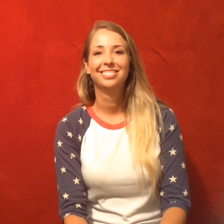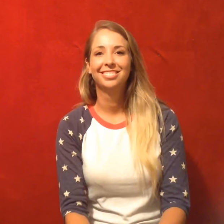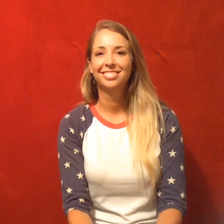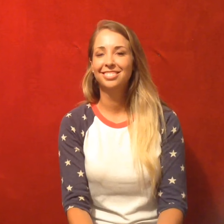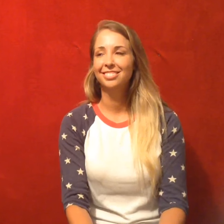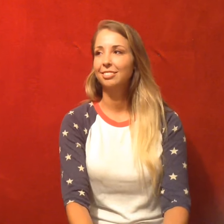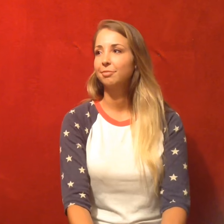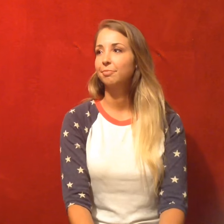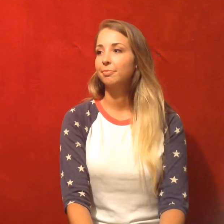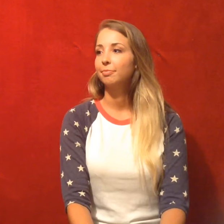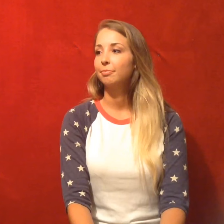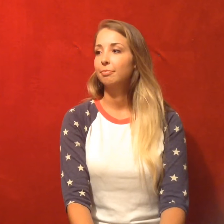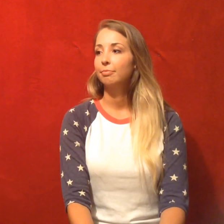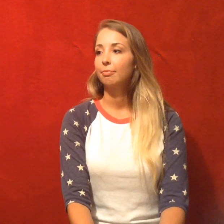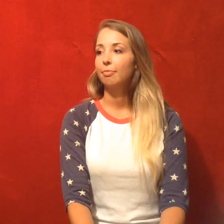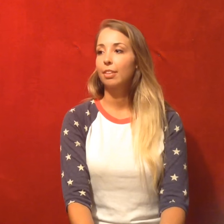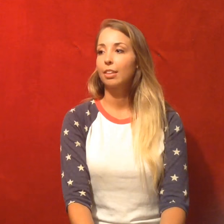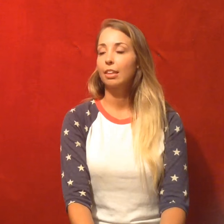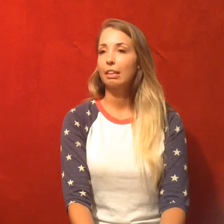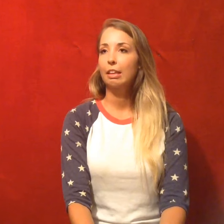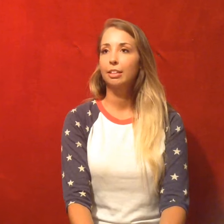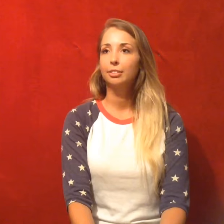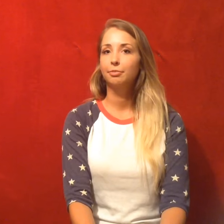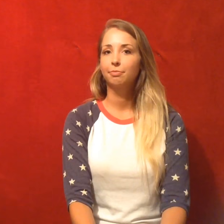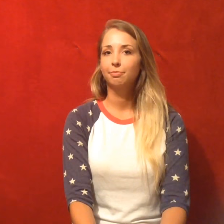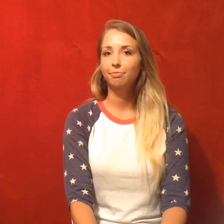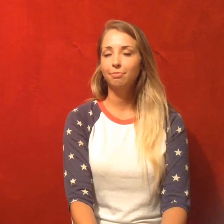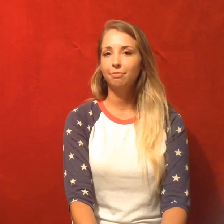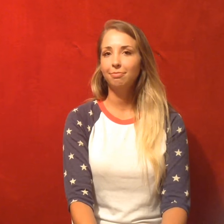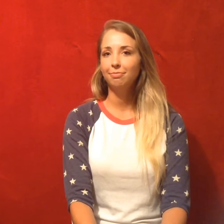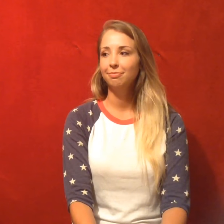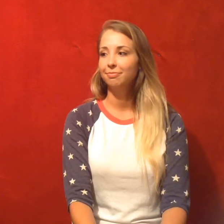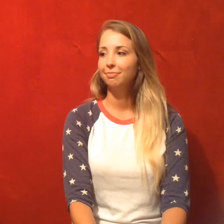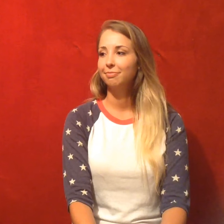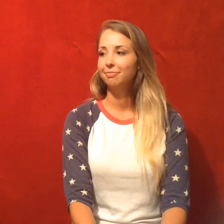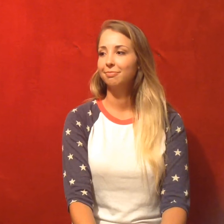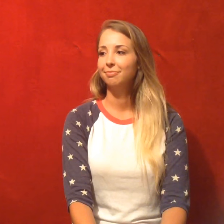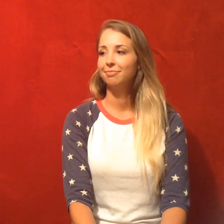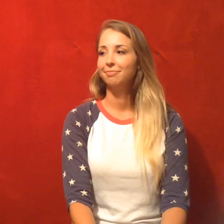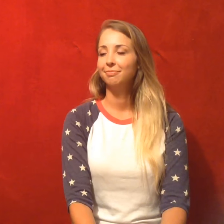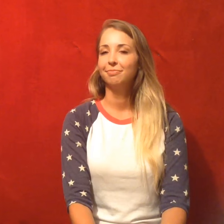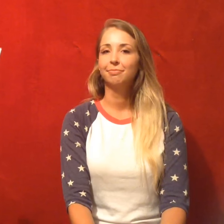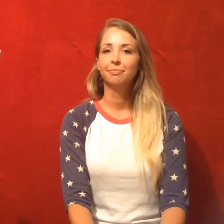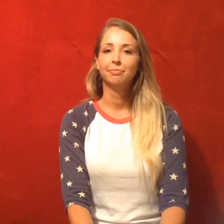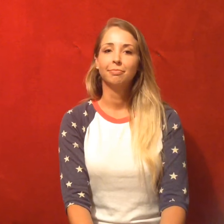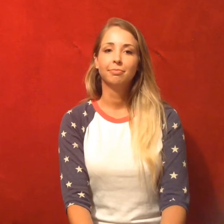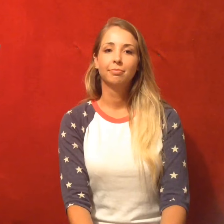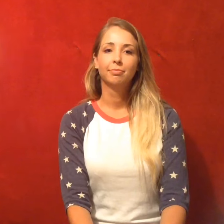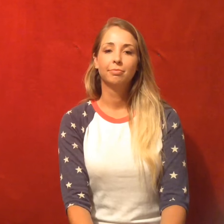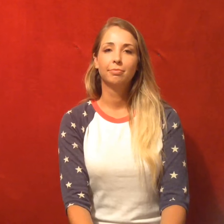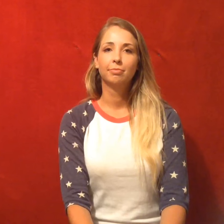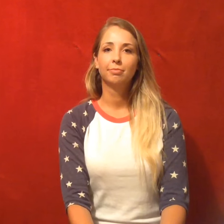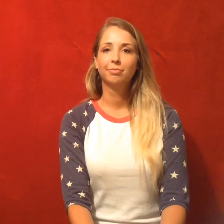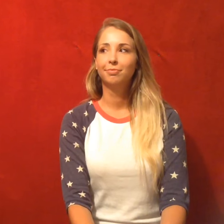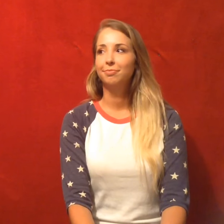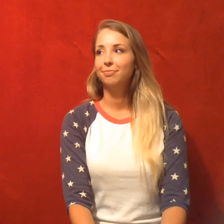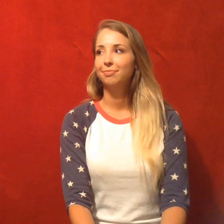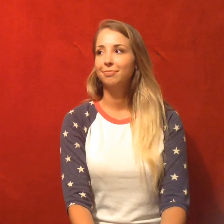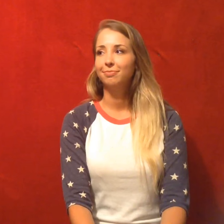walks into the room. And she says face it tiger. You just hit the jackpot. And honestly I hit the jackpot on scoring